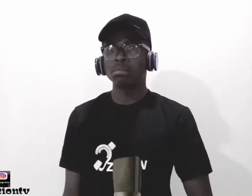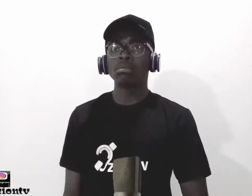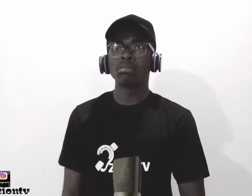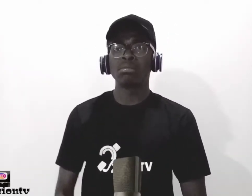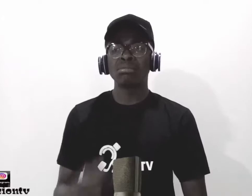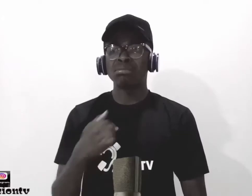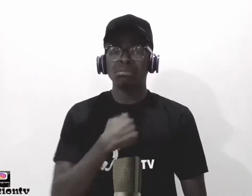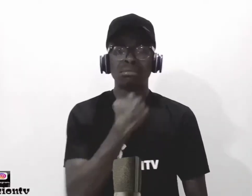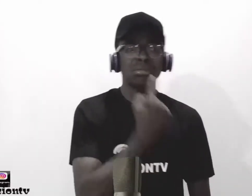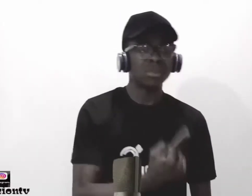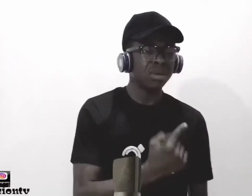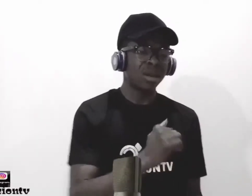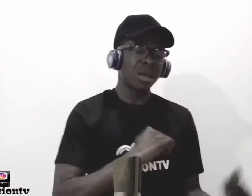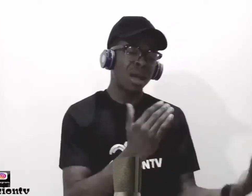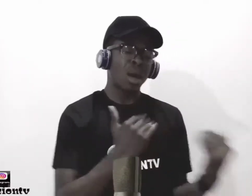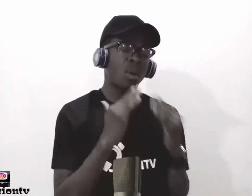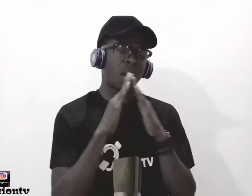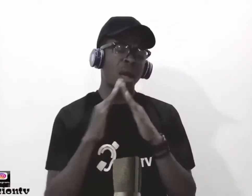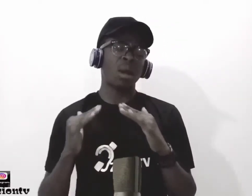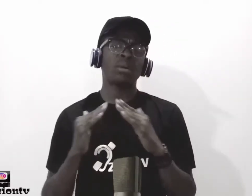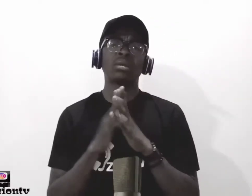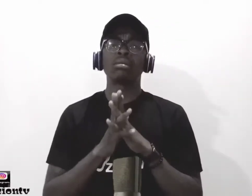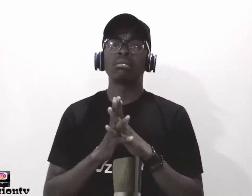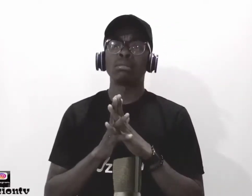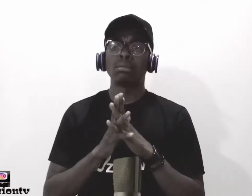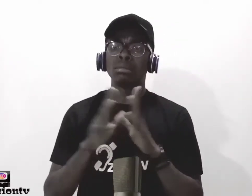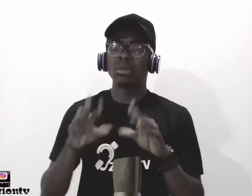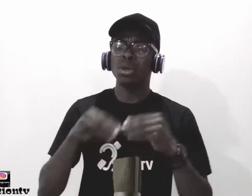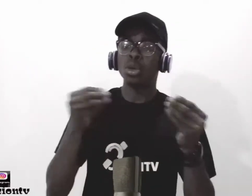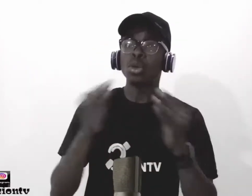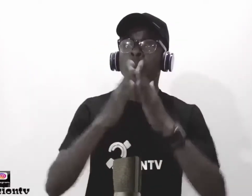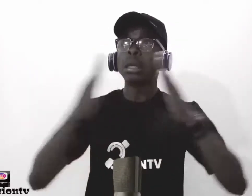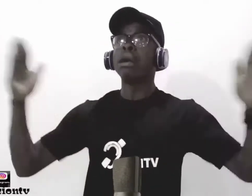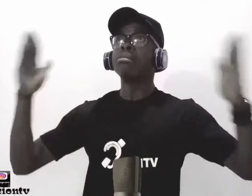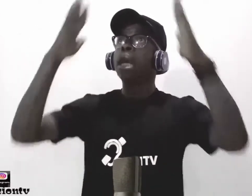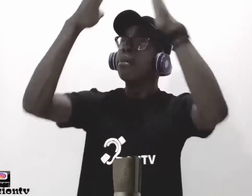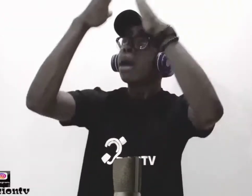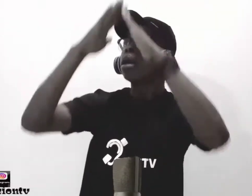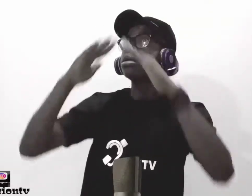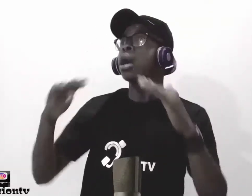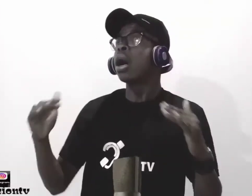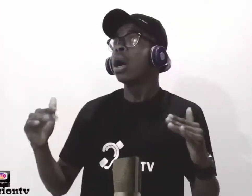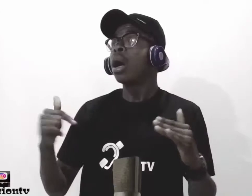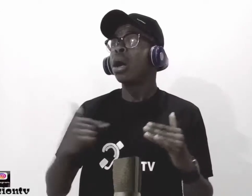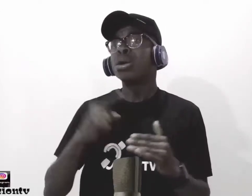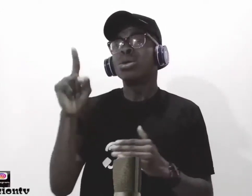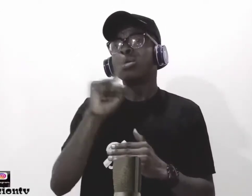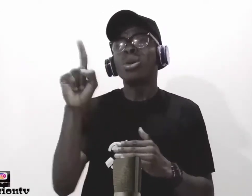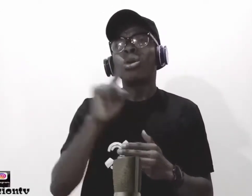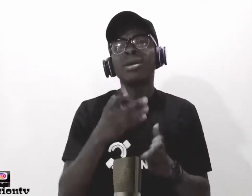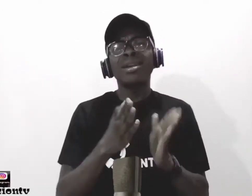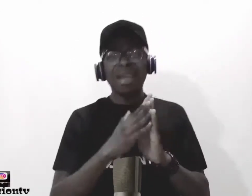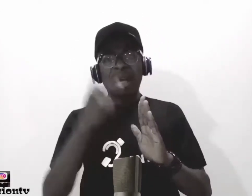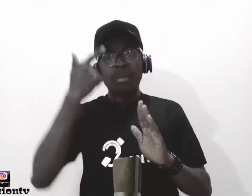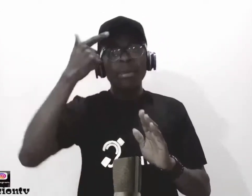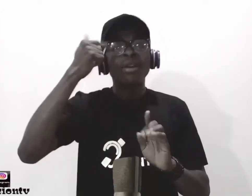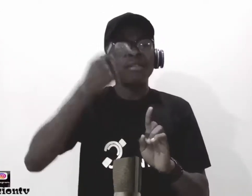How dare you say I want fly And Lord you give me my chance You know how they ask me